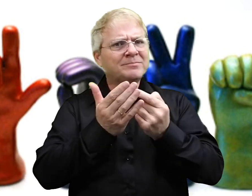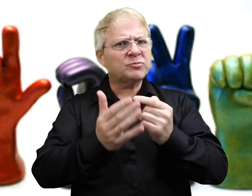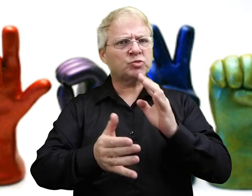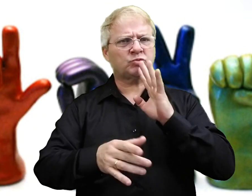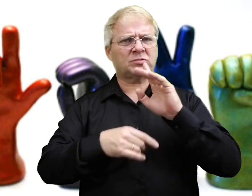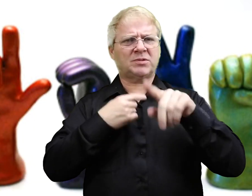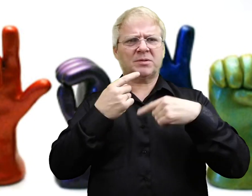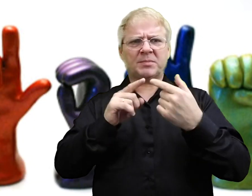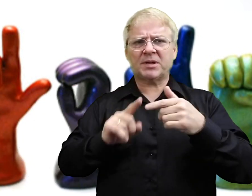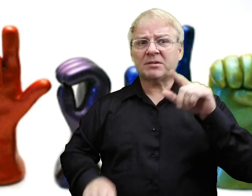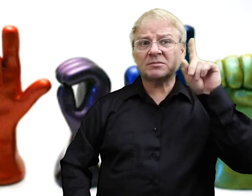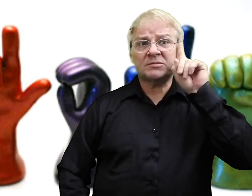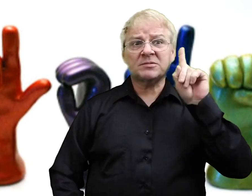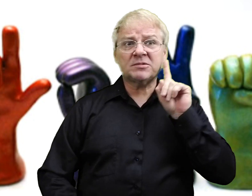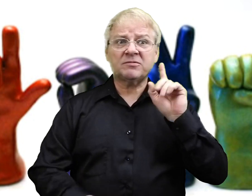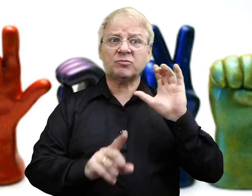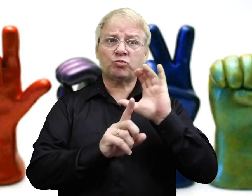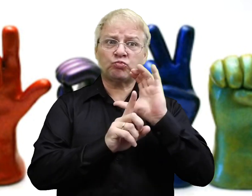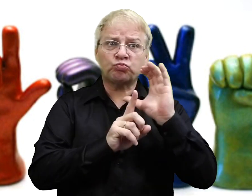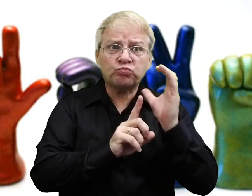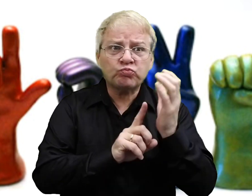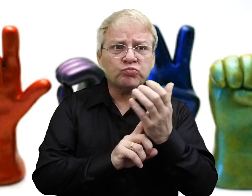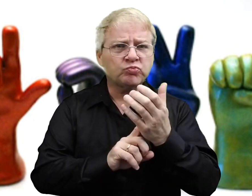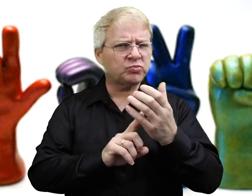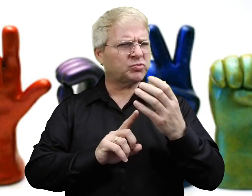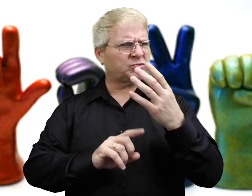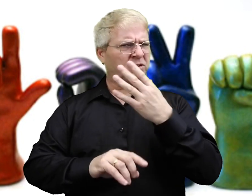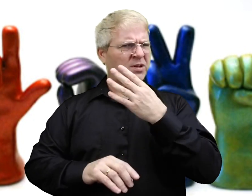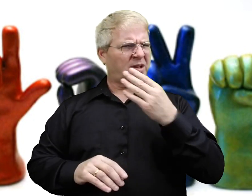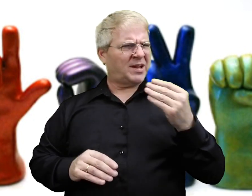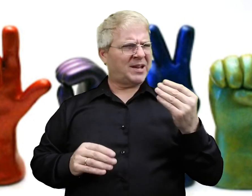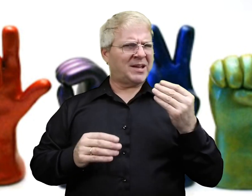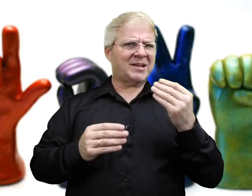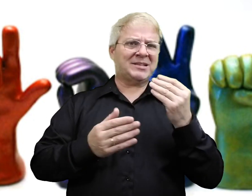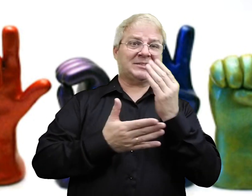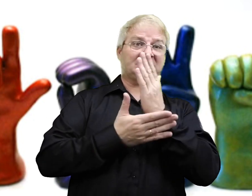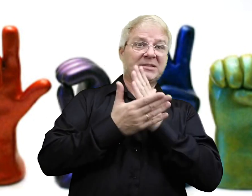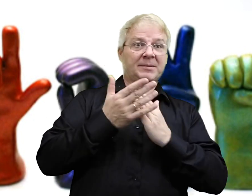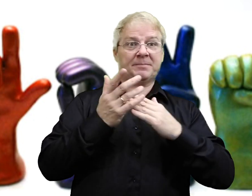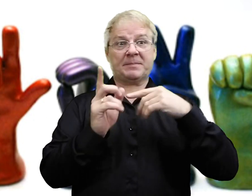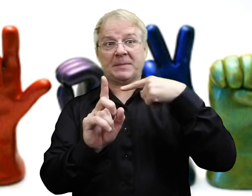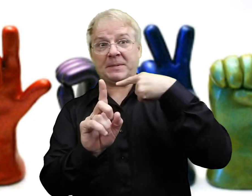we're going to be talking about Deaf culture as well